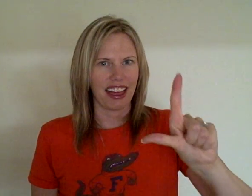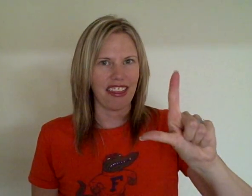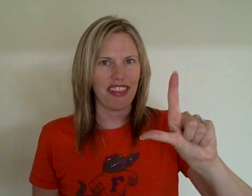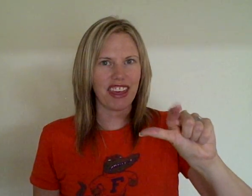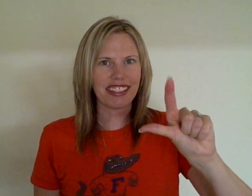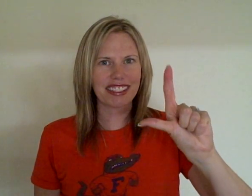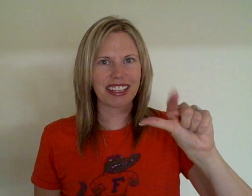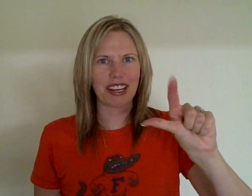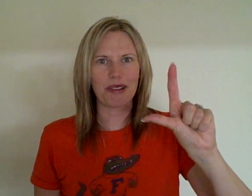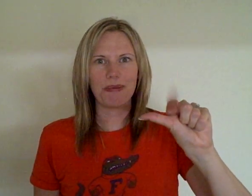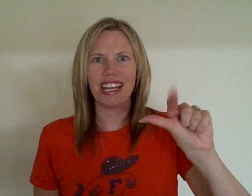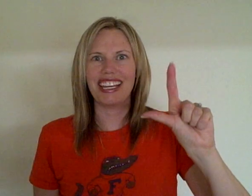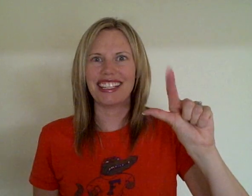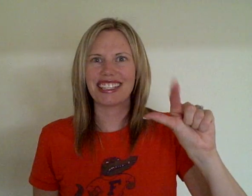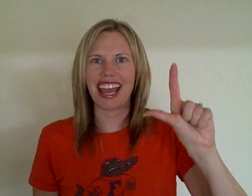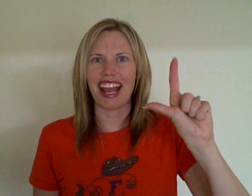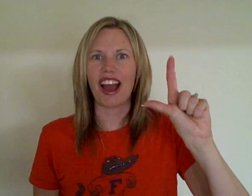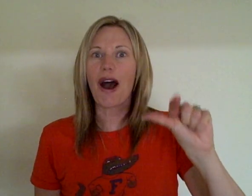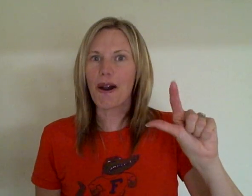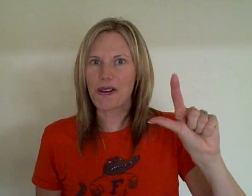This little piggy stayed home.